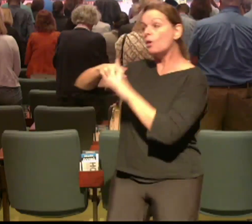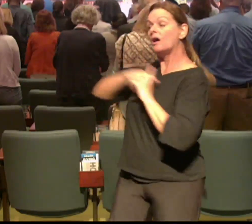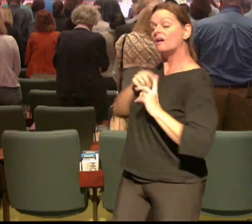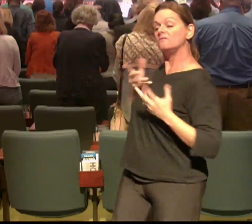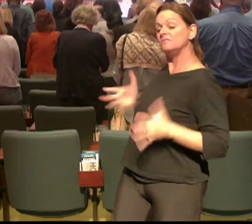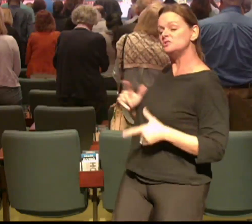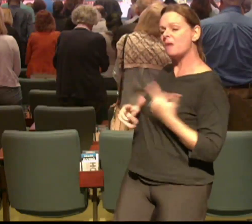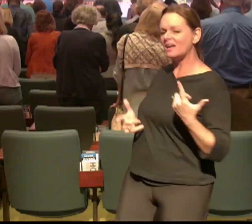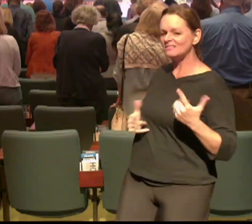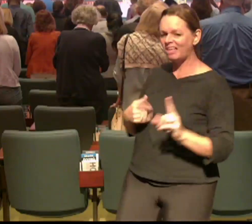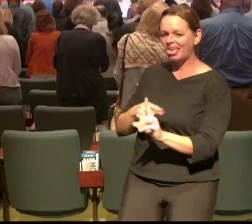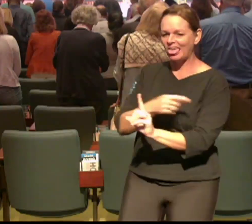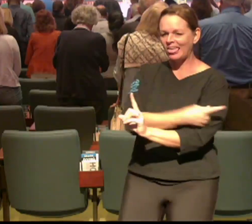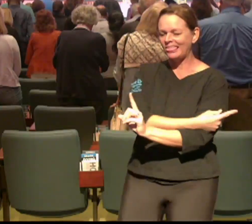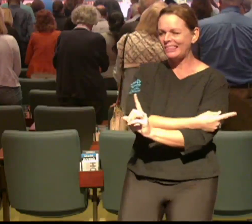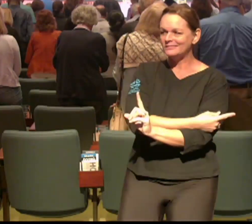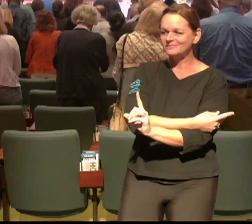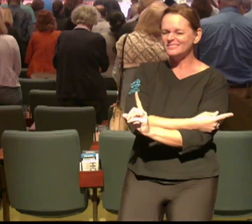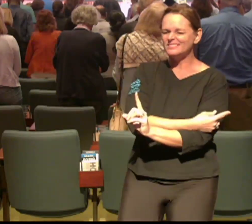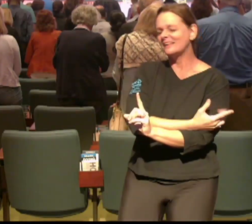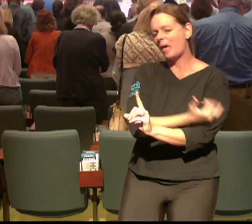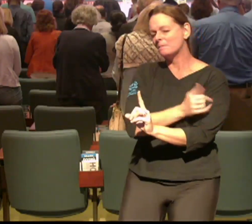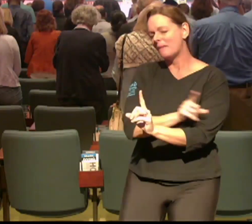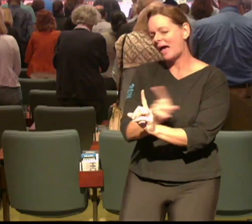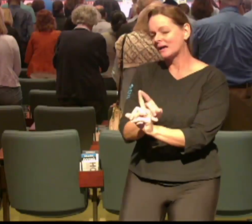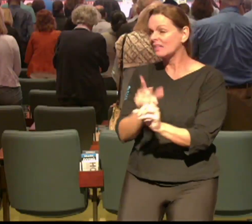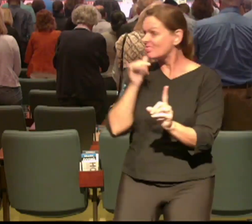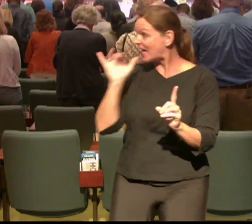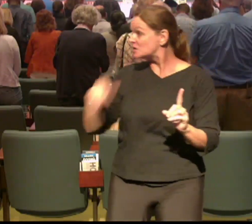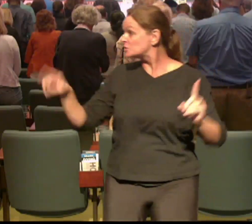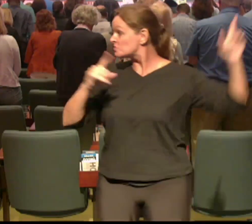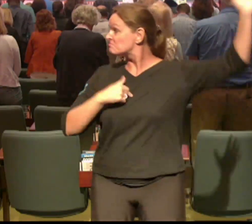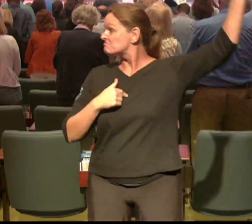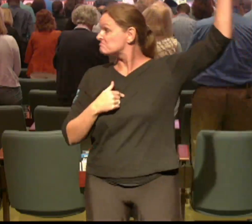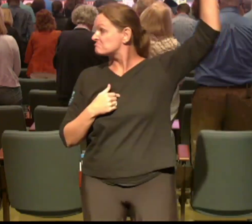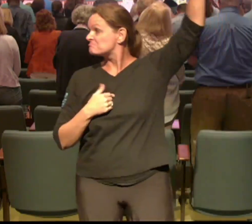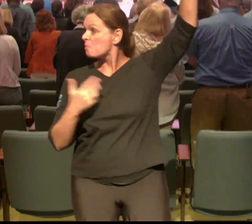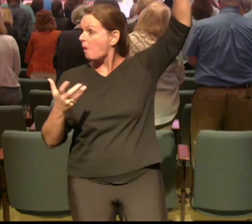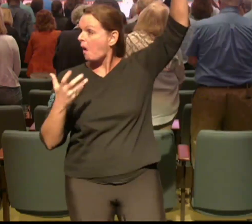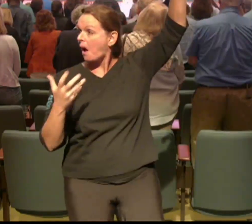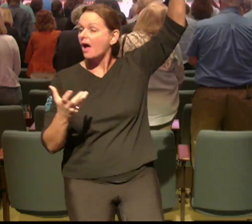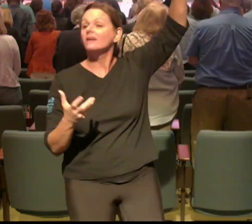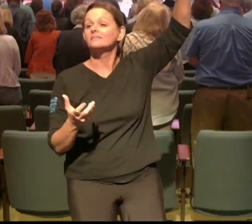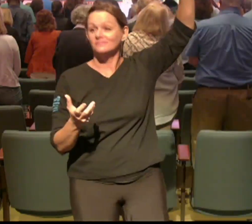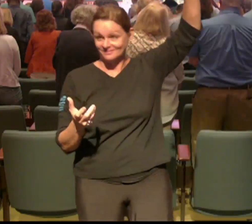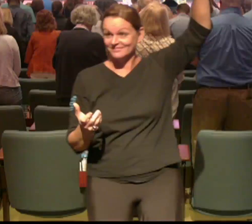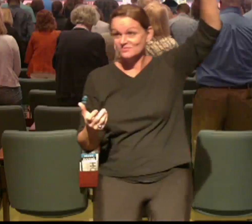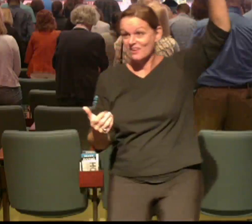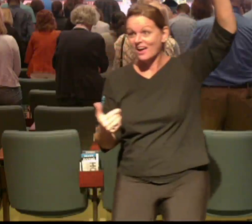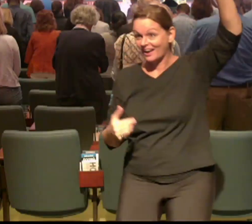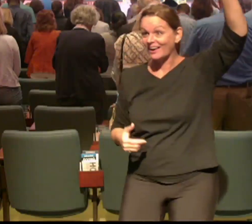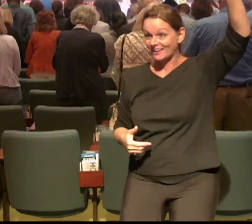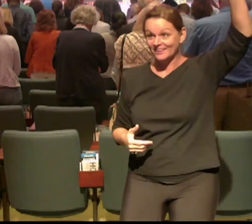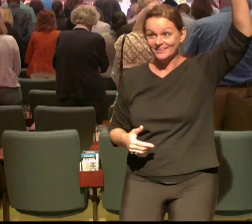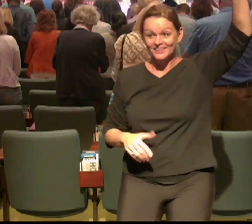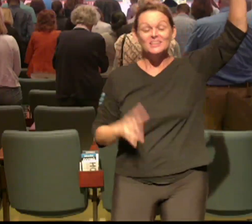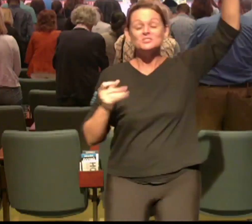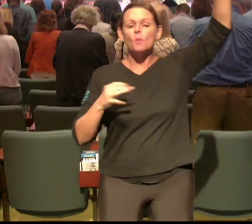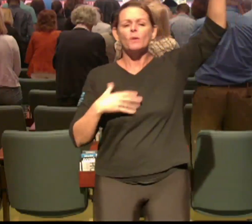where it needs to be right where you are would you just slip your hand up and say Todd that's me I need that prayer today yeah just hold it up high don't be ashamed hold it up high let